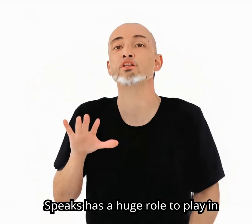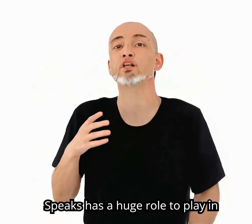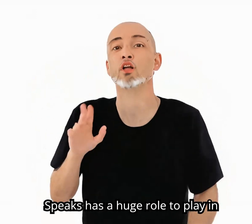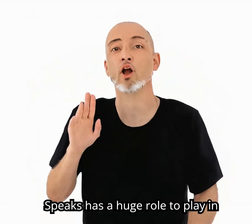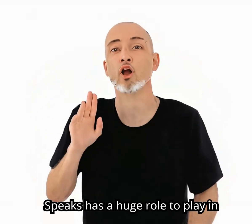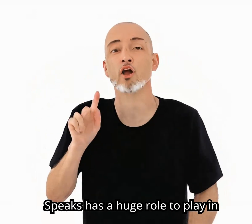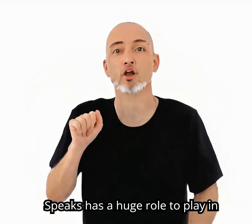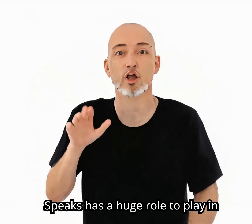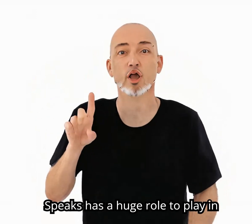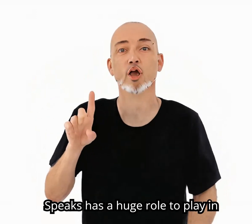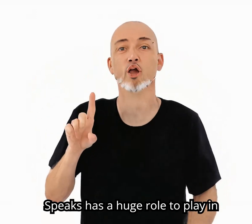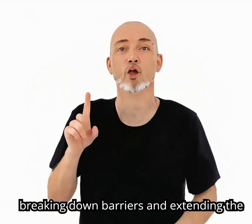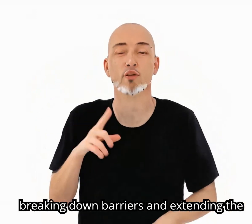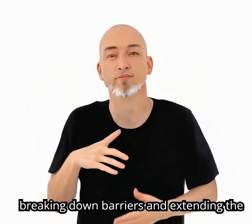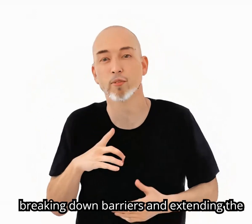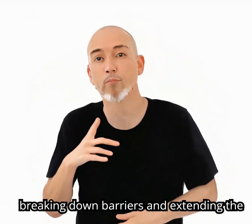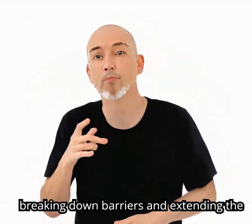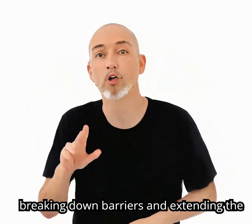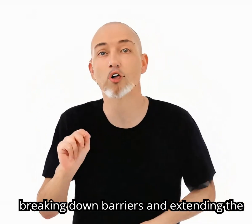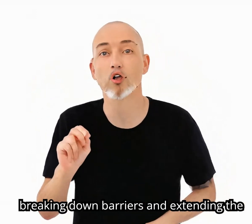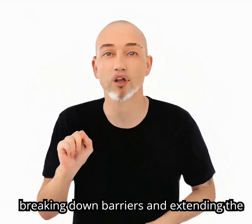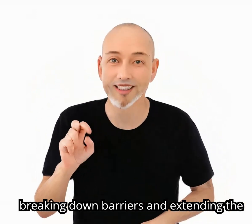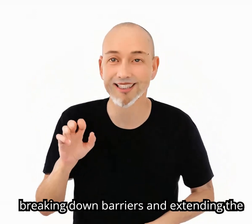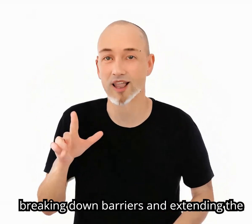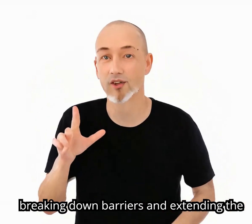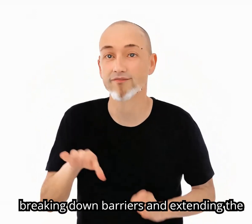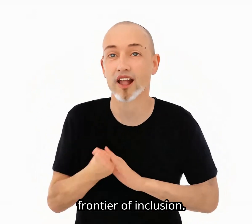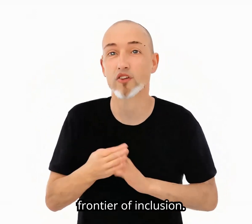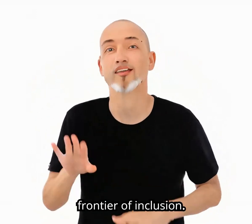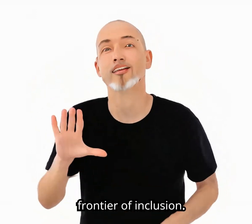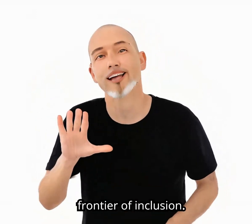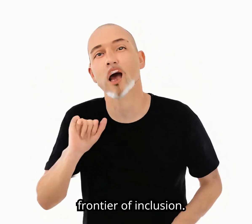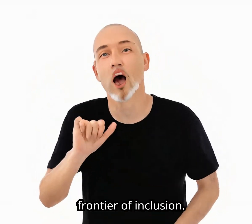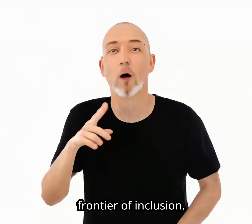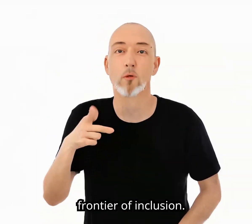has a huge role to play in breaking down barriers and extending the frontier of inclusion.